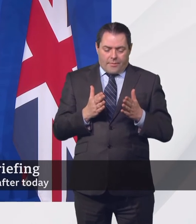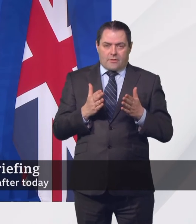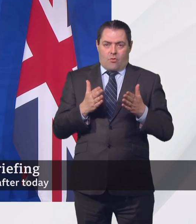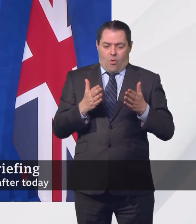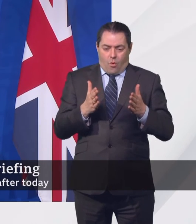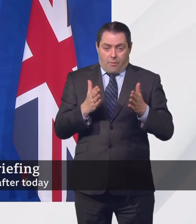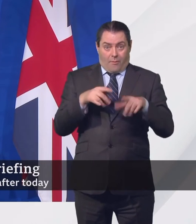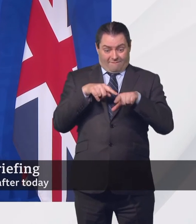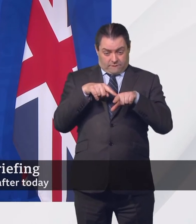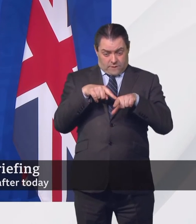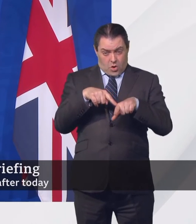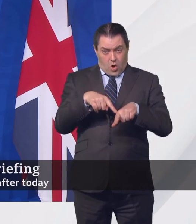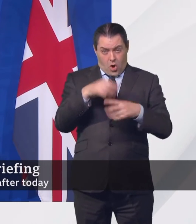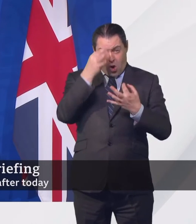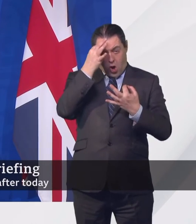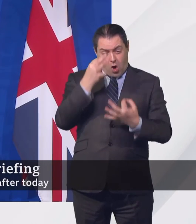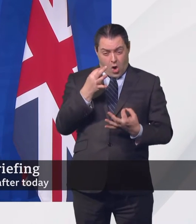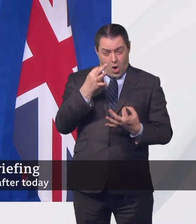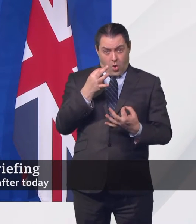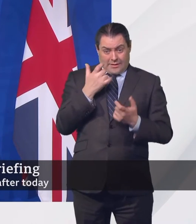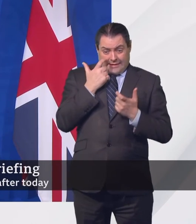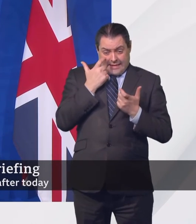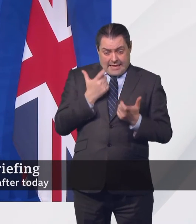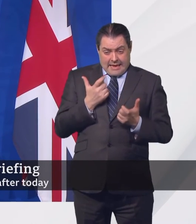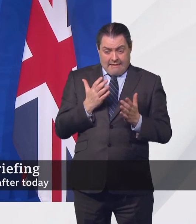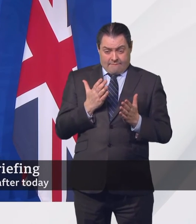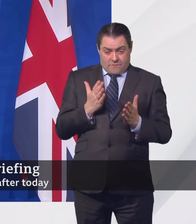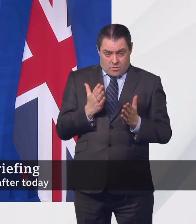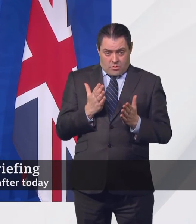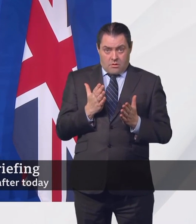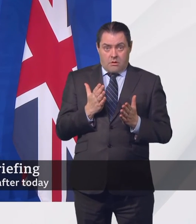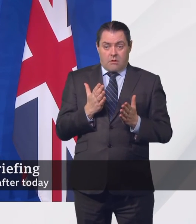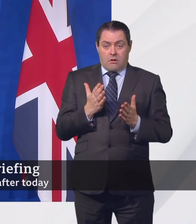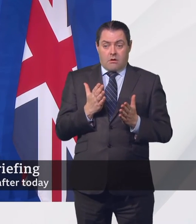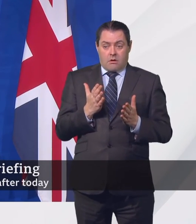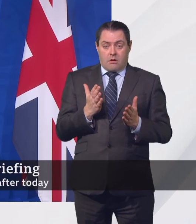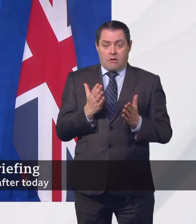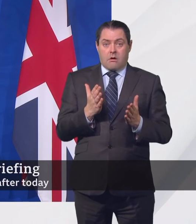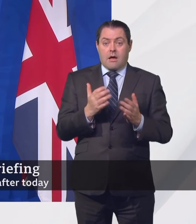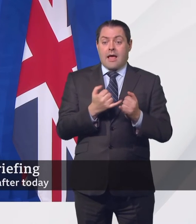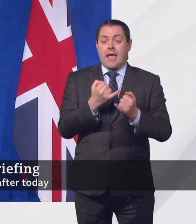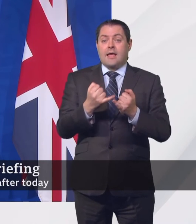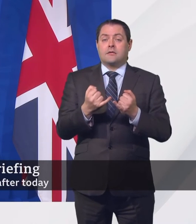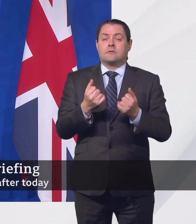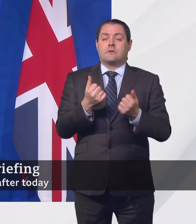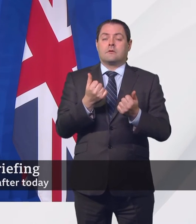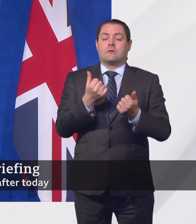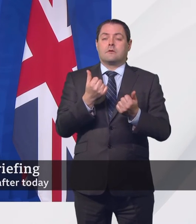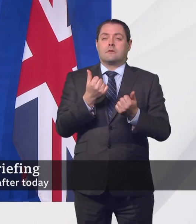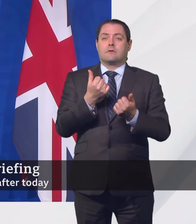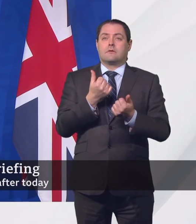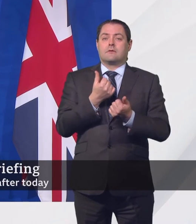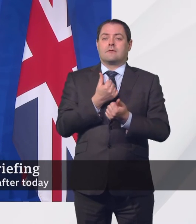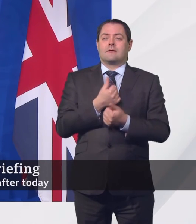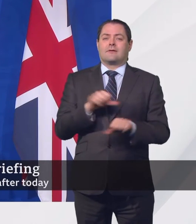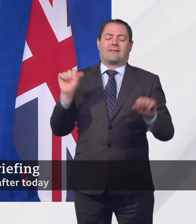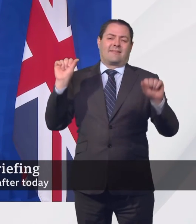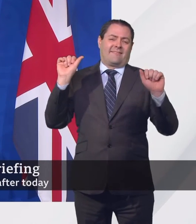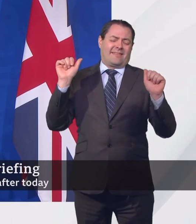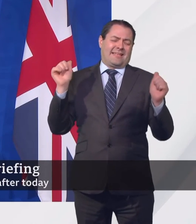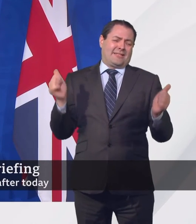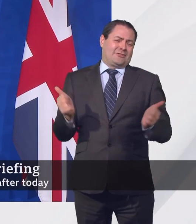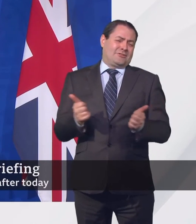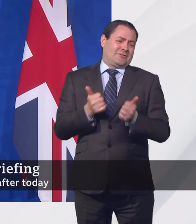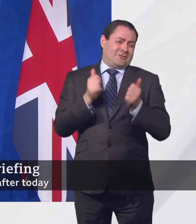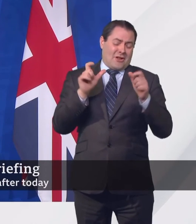stick to it, the more cautious we are, the better the chance we have of making sure that it is indeed irreversible, and we're